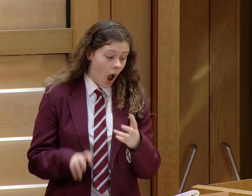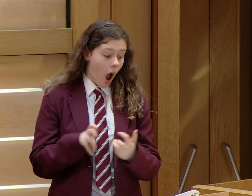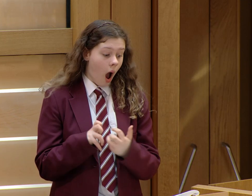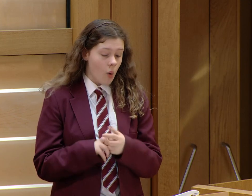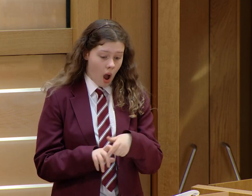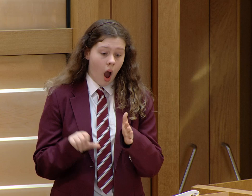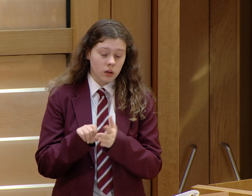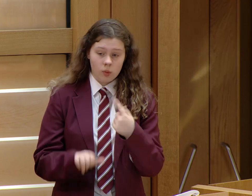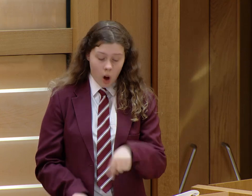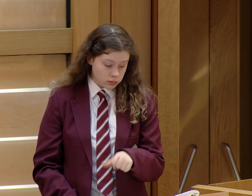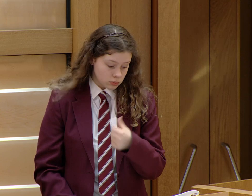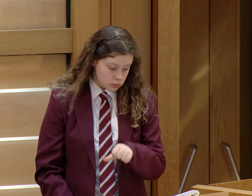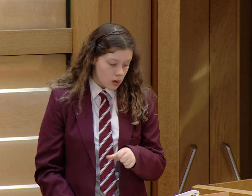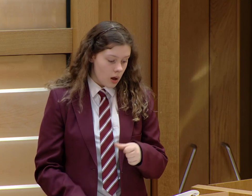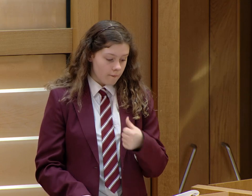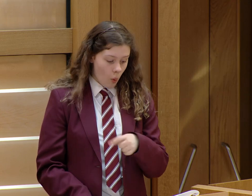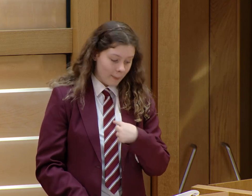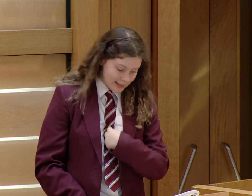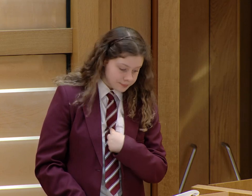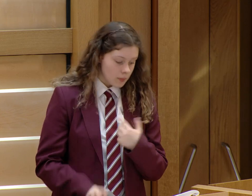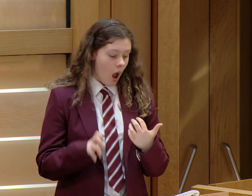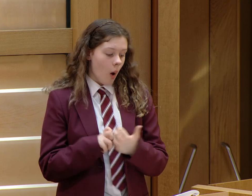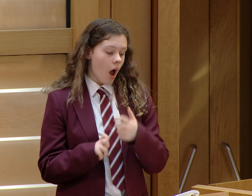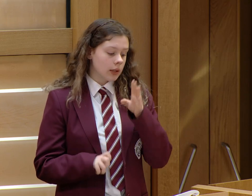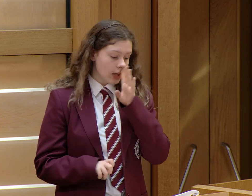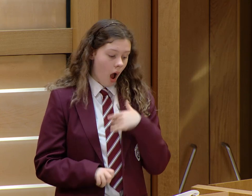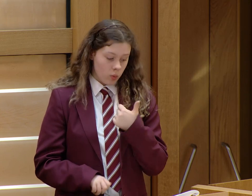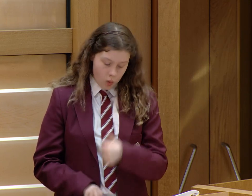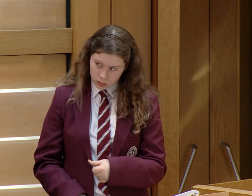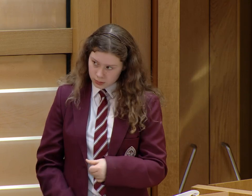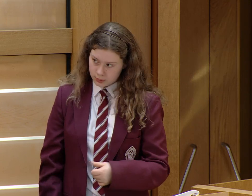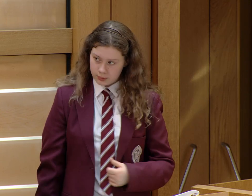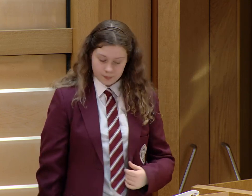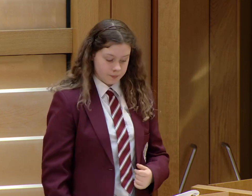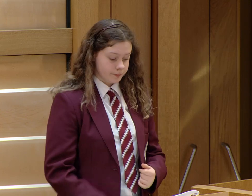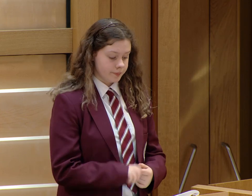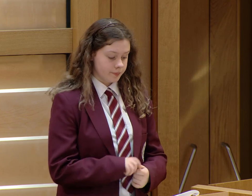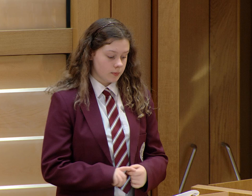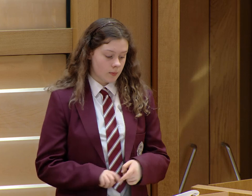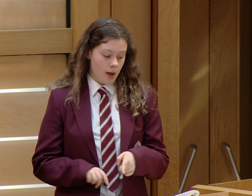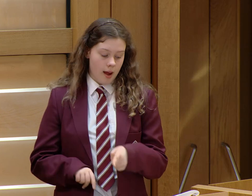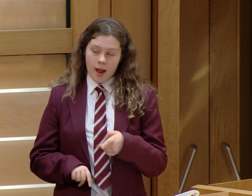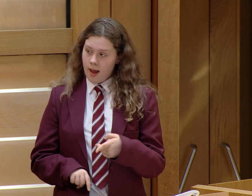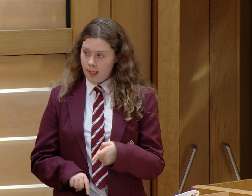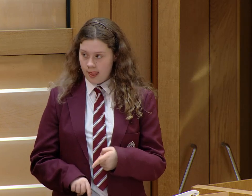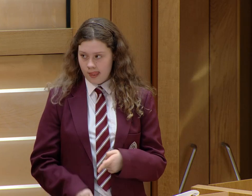Now my mum and dad could see that it was really hard for me. And they could see how sad I was.